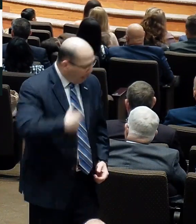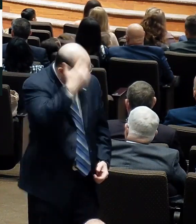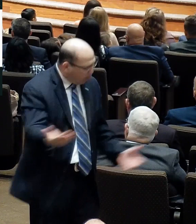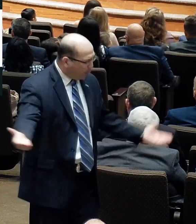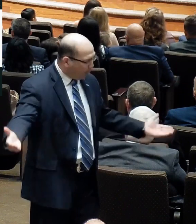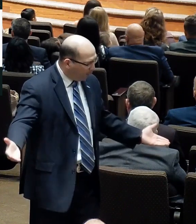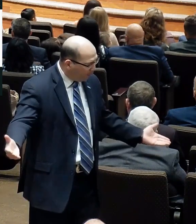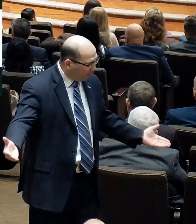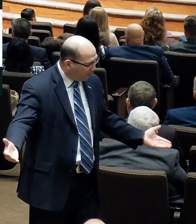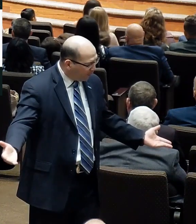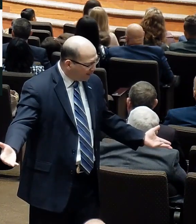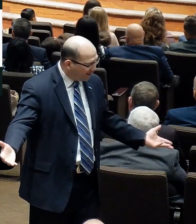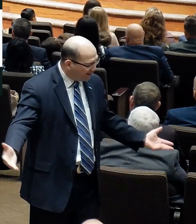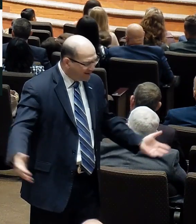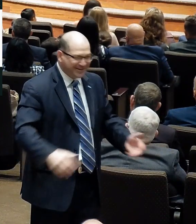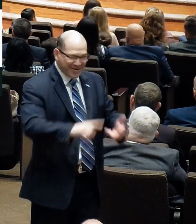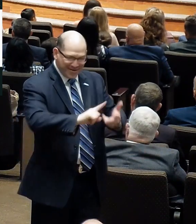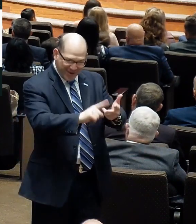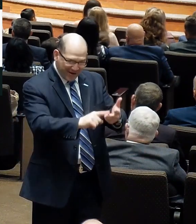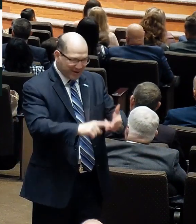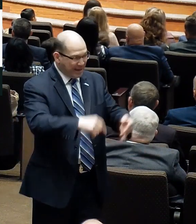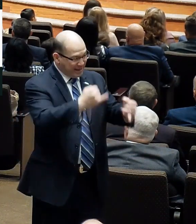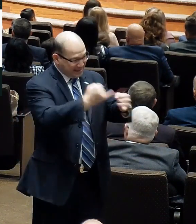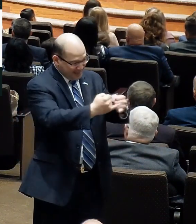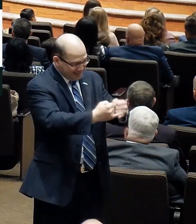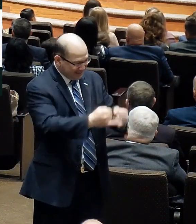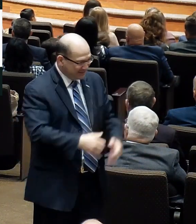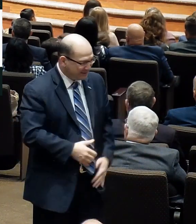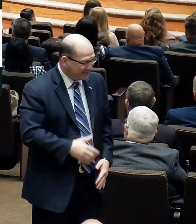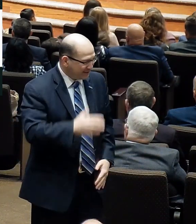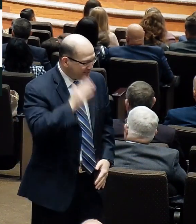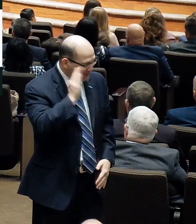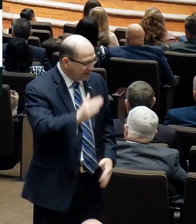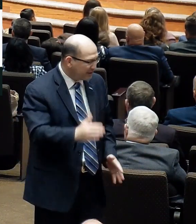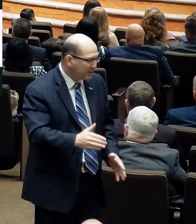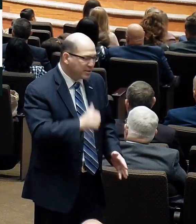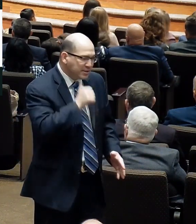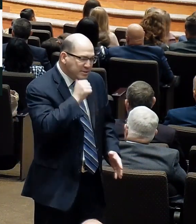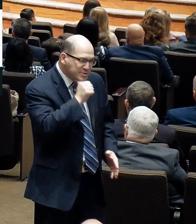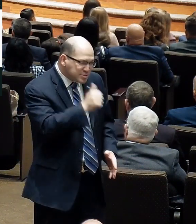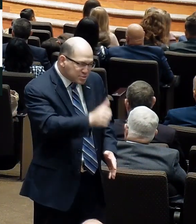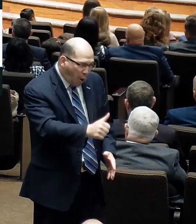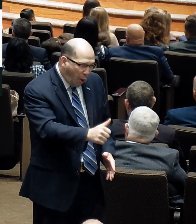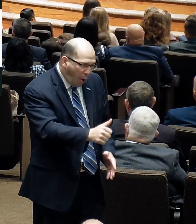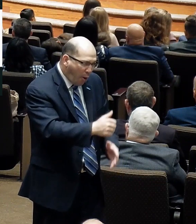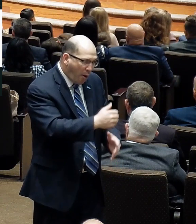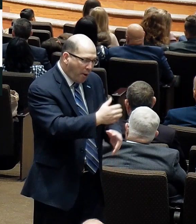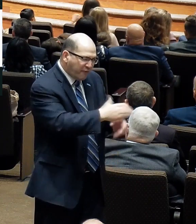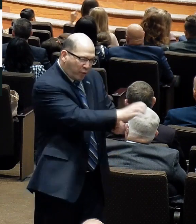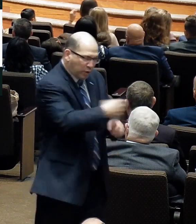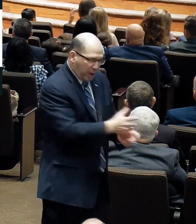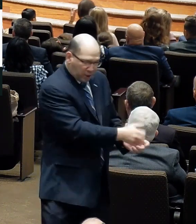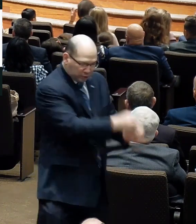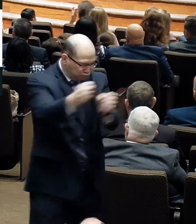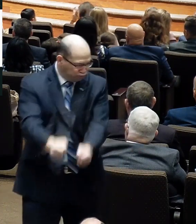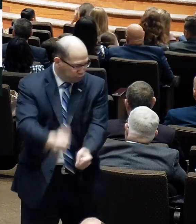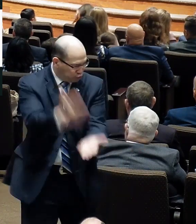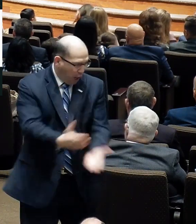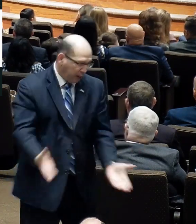And then the last one is a child rearing manual entitled, Don't Make Me Pull This Car Over. And so,